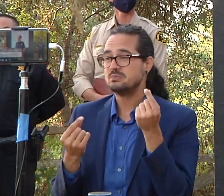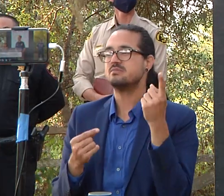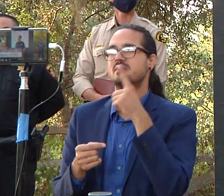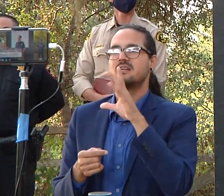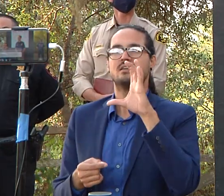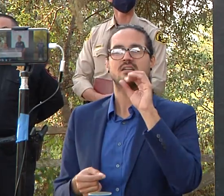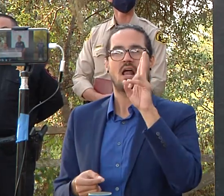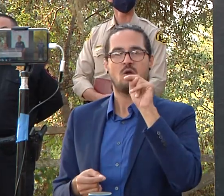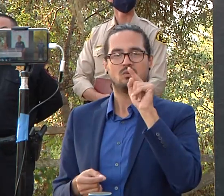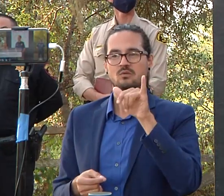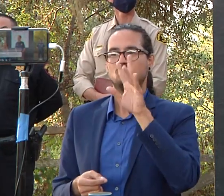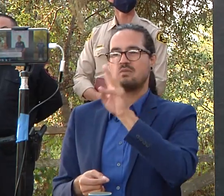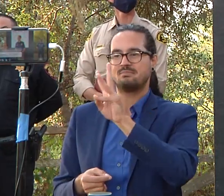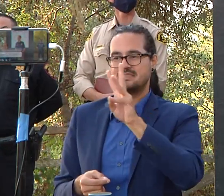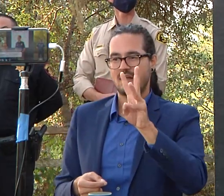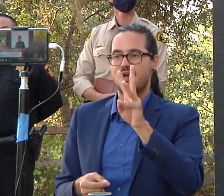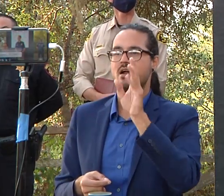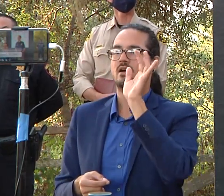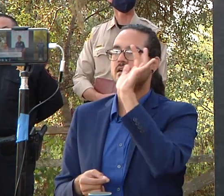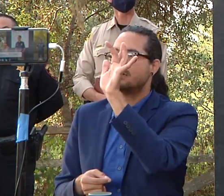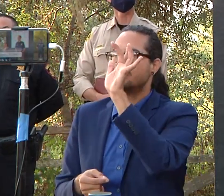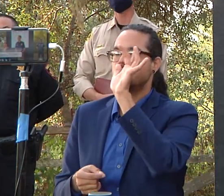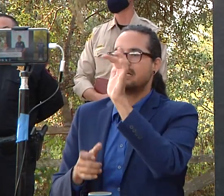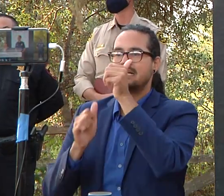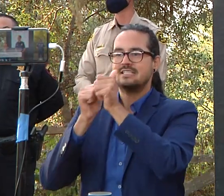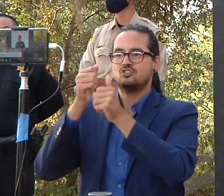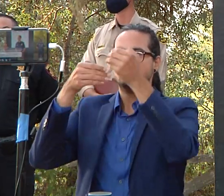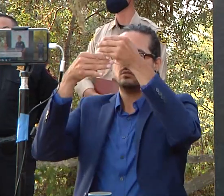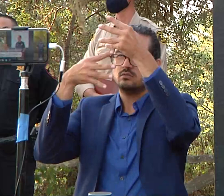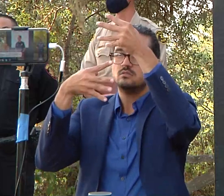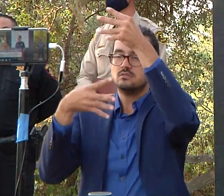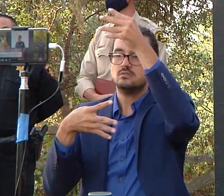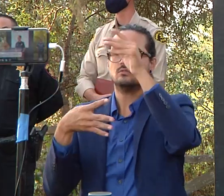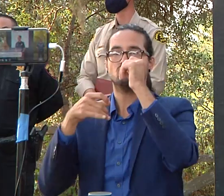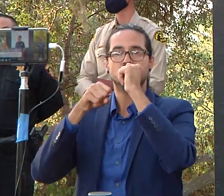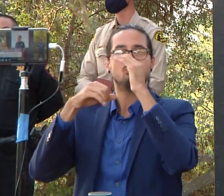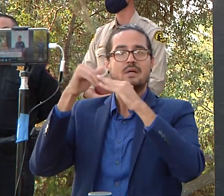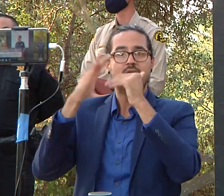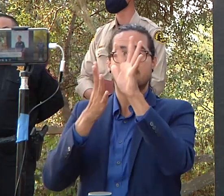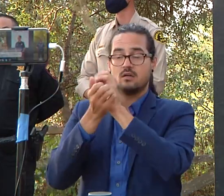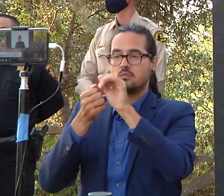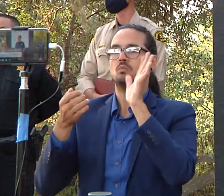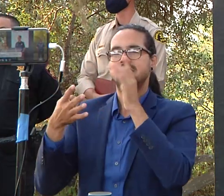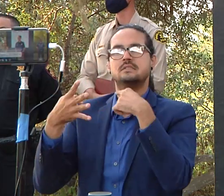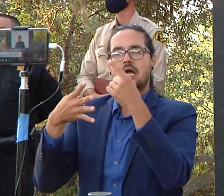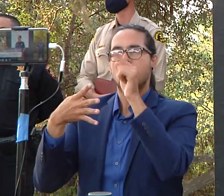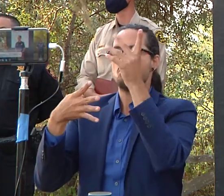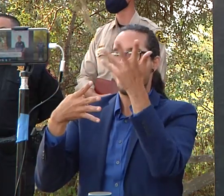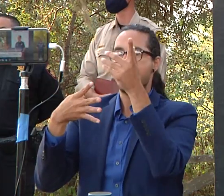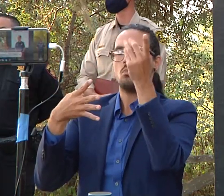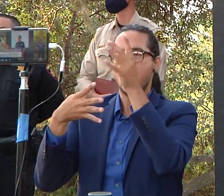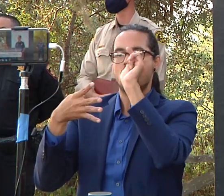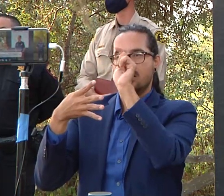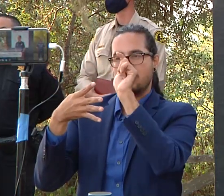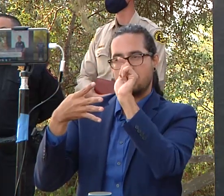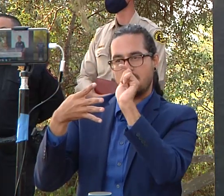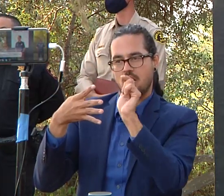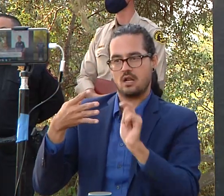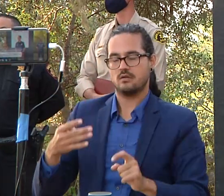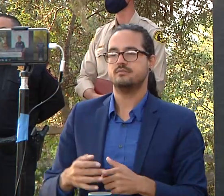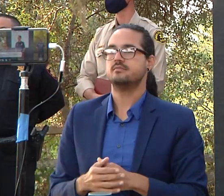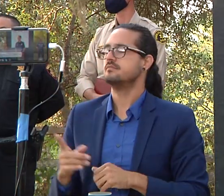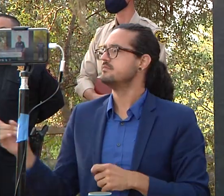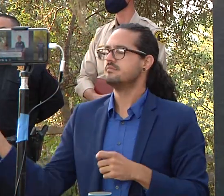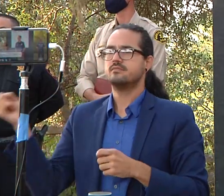the location of each structure it gives a description about what it is uh and then is there a backlog are investigators having to